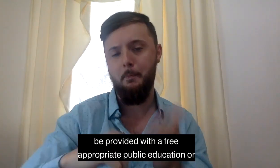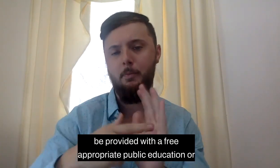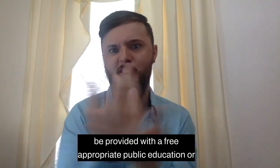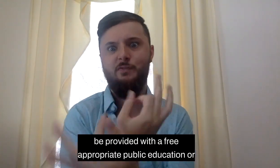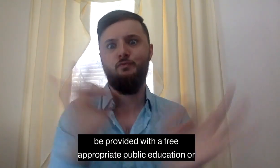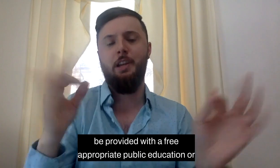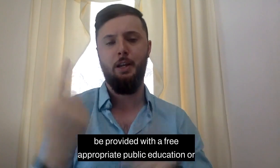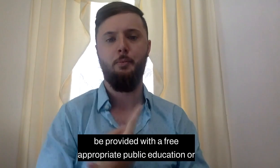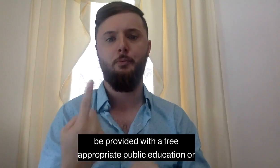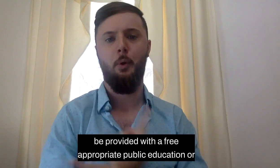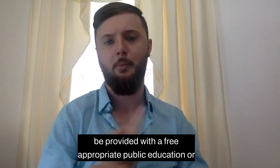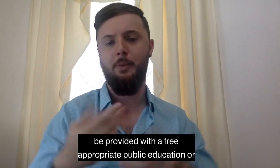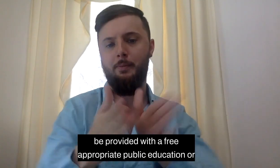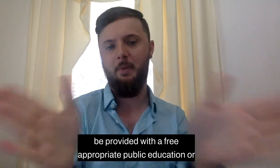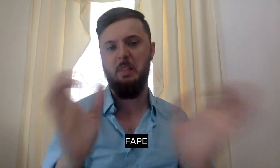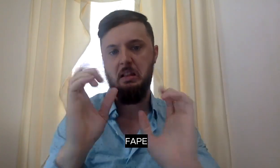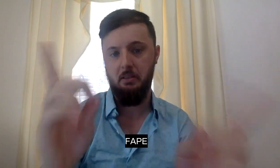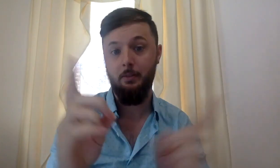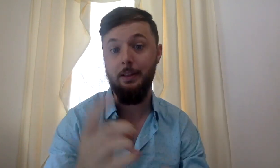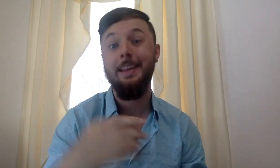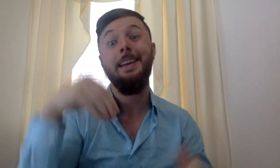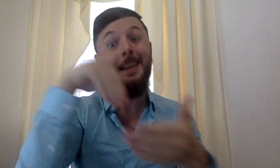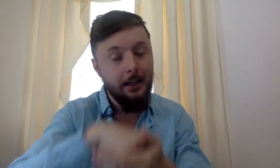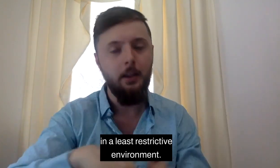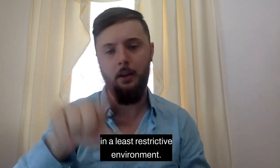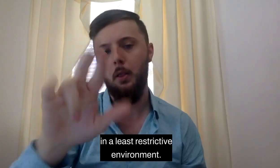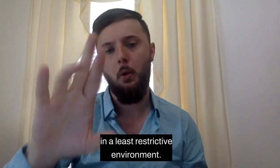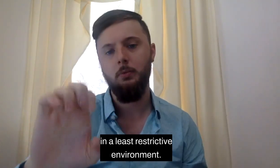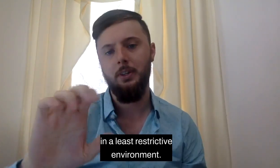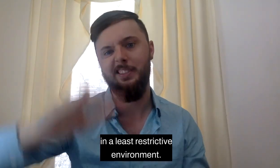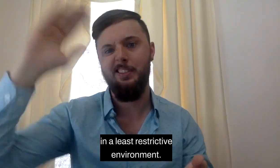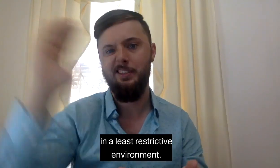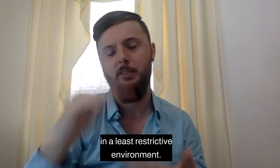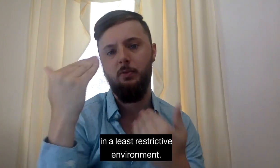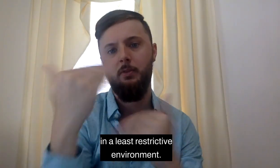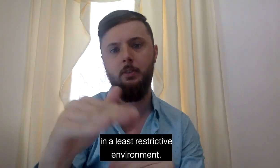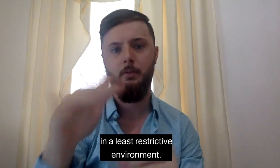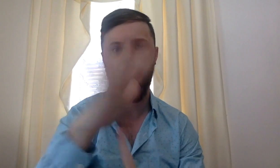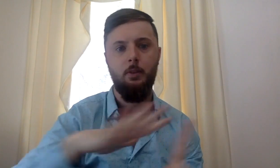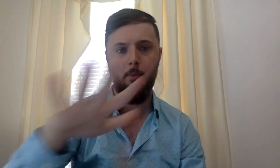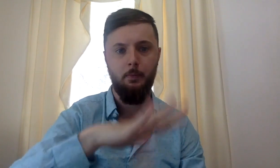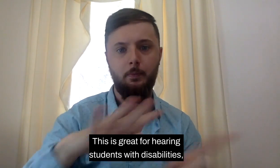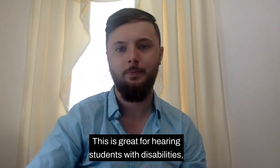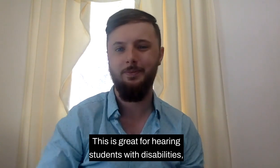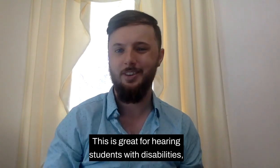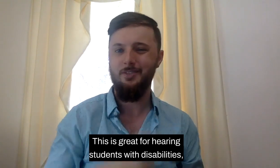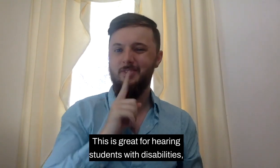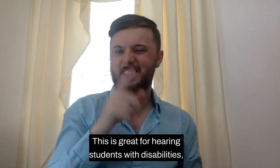appropriate public education or FAPE in a least restrictive environment. This is great for hearing